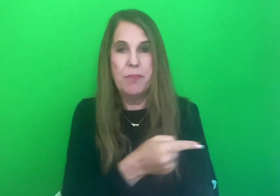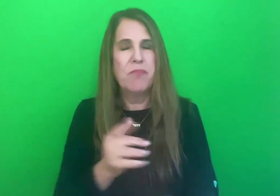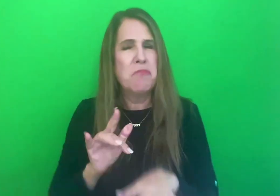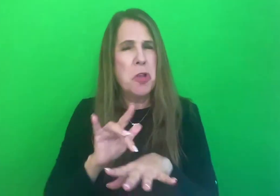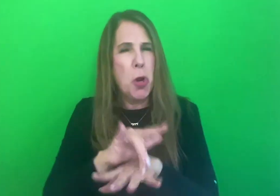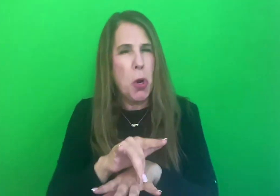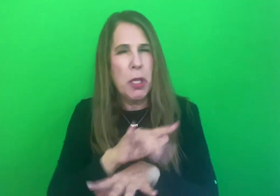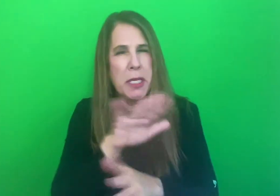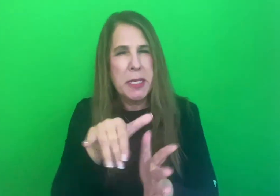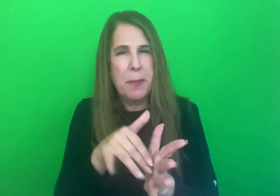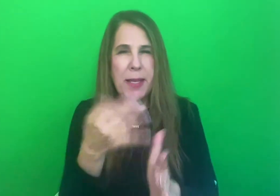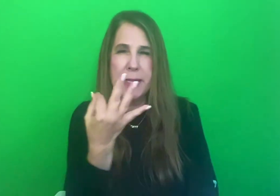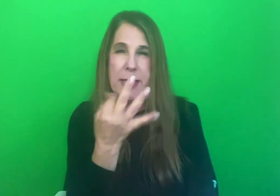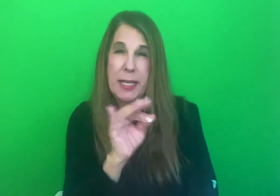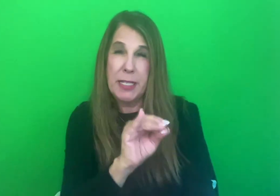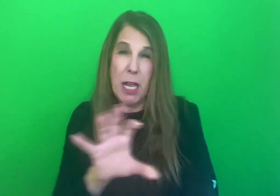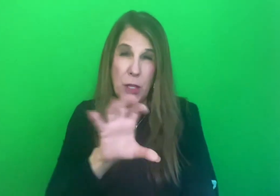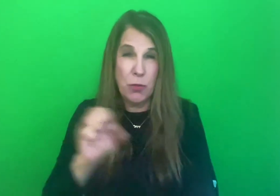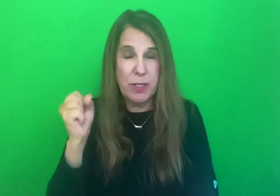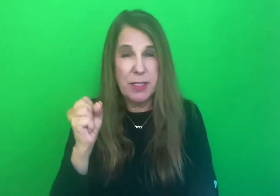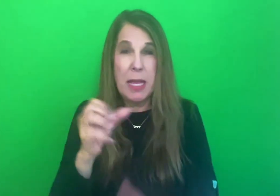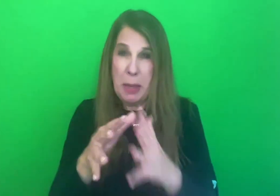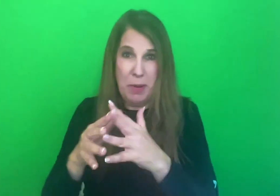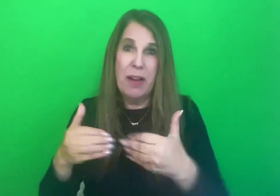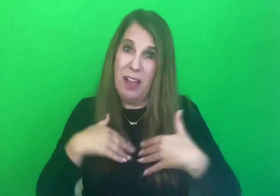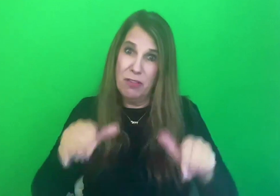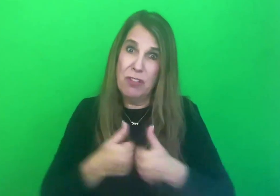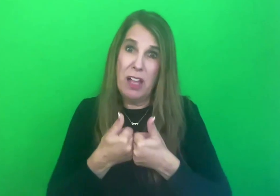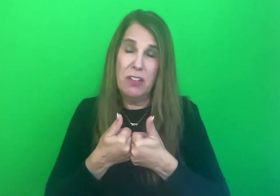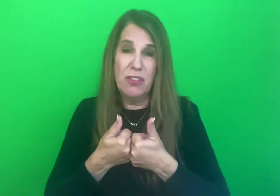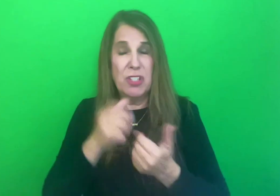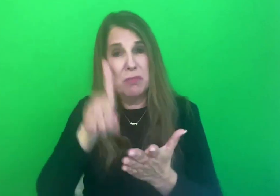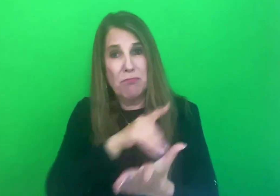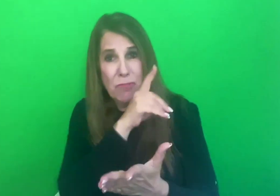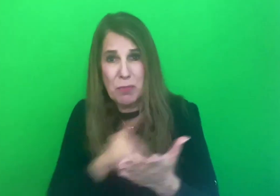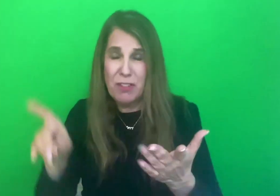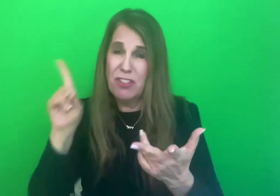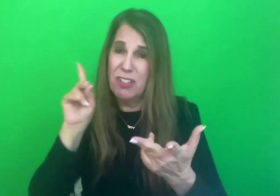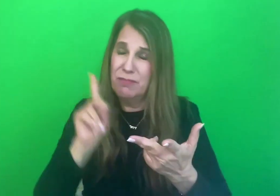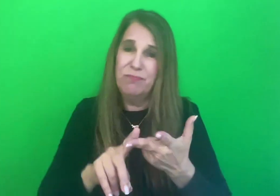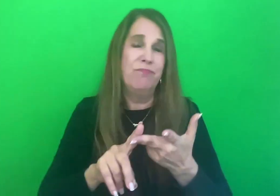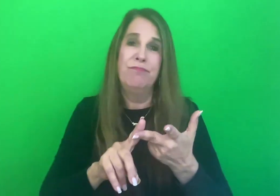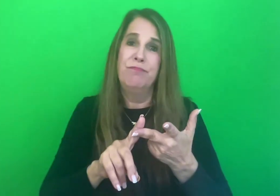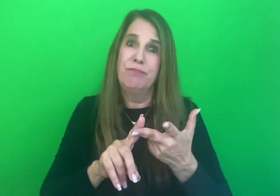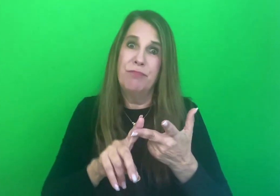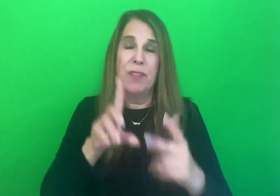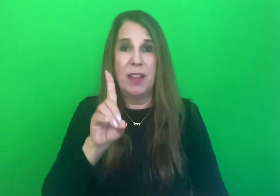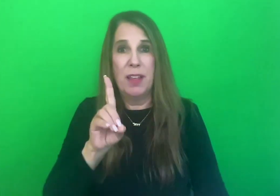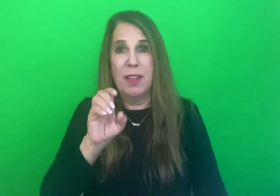-1900s, America had its challenges. The depression, prejudice, discrimination. However, like